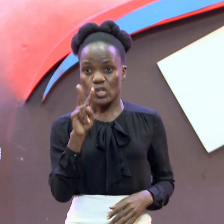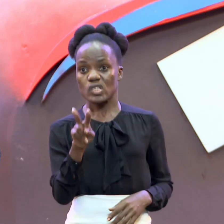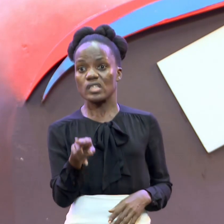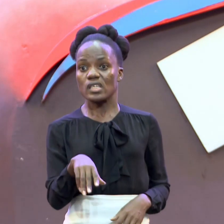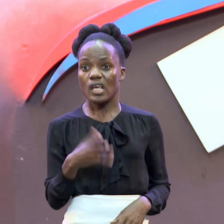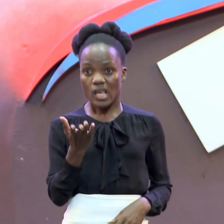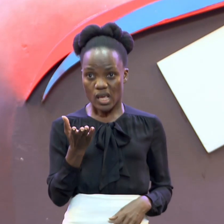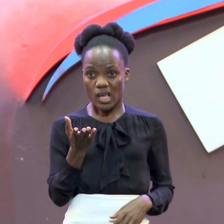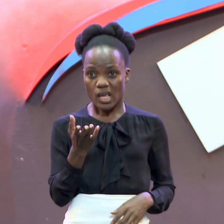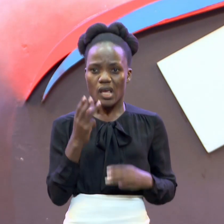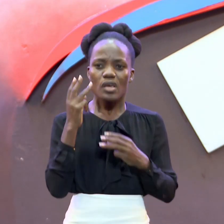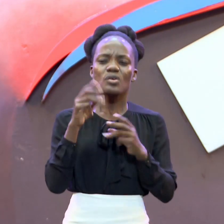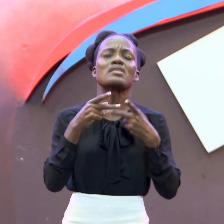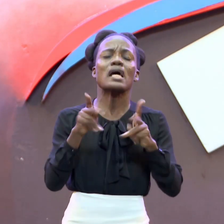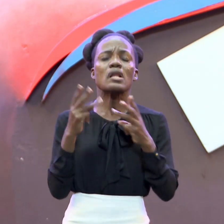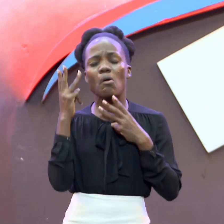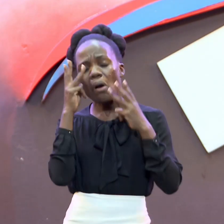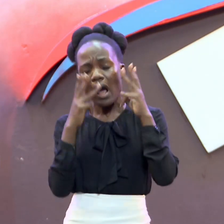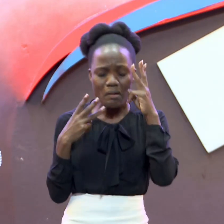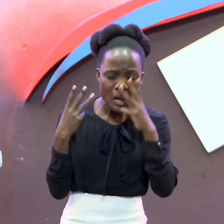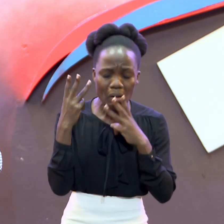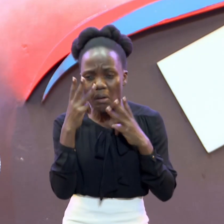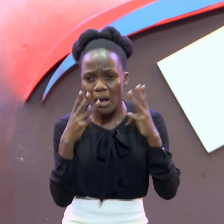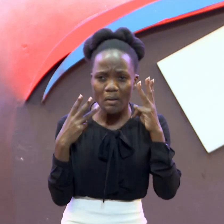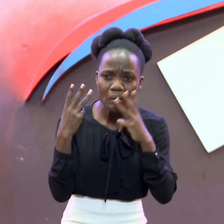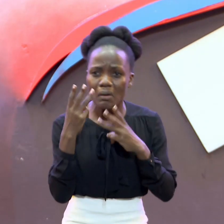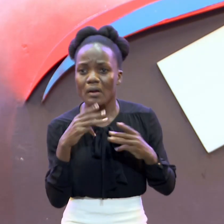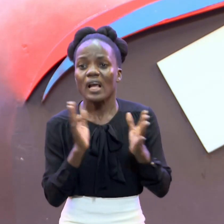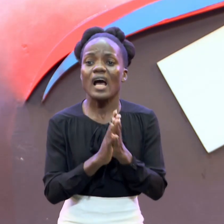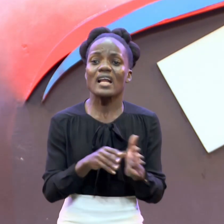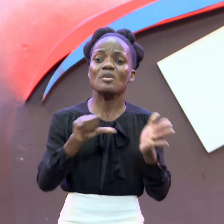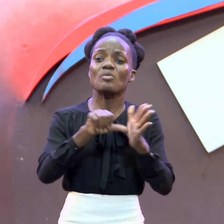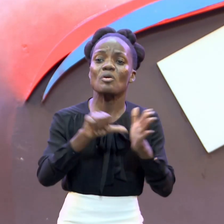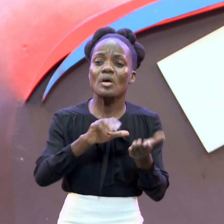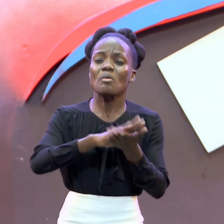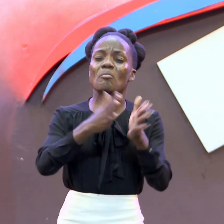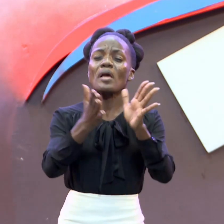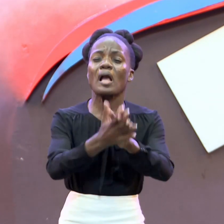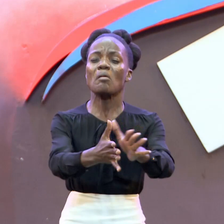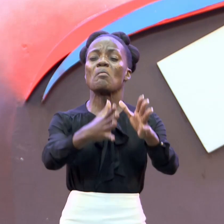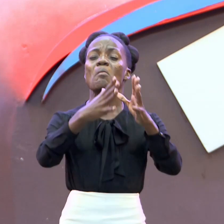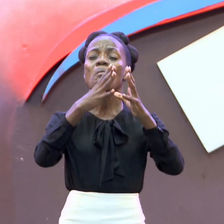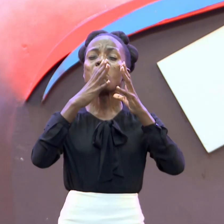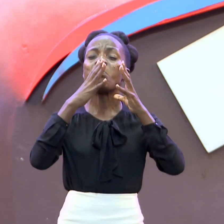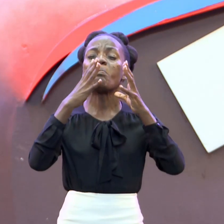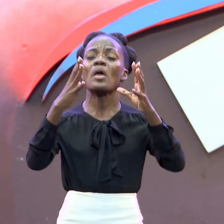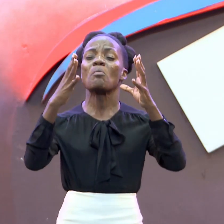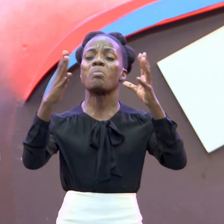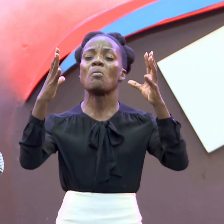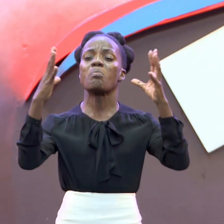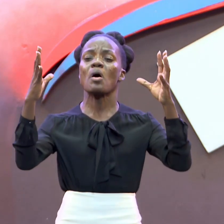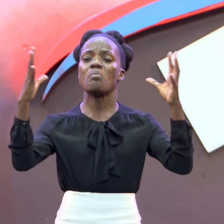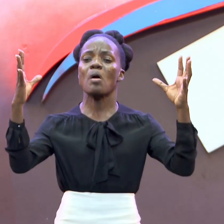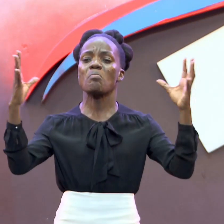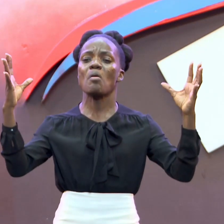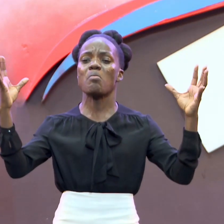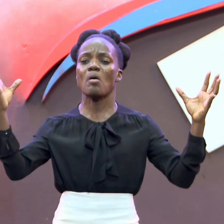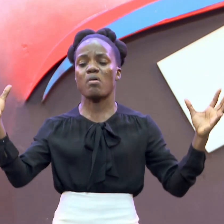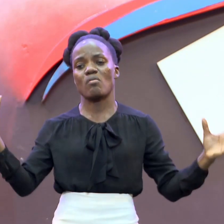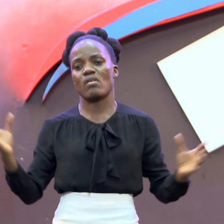The More You Meditate On Those Problems The More They Grow Big The More They Increase The More They Widen